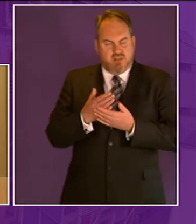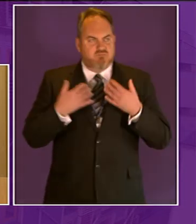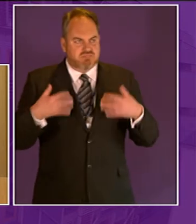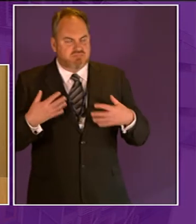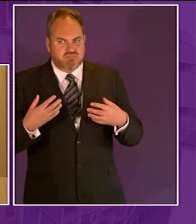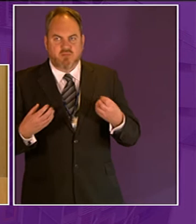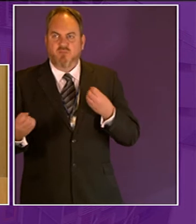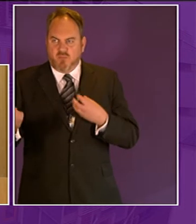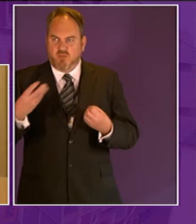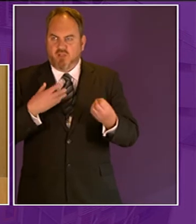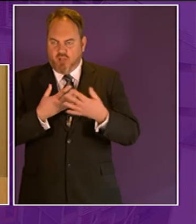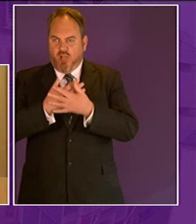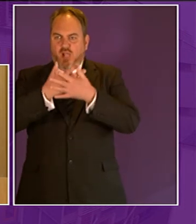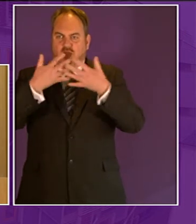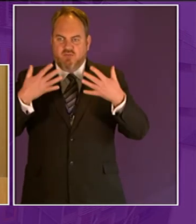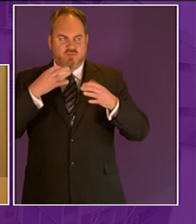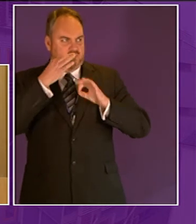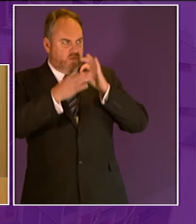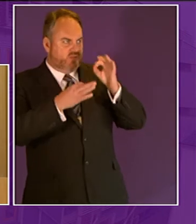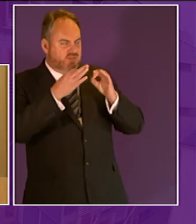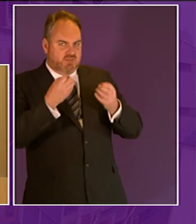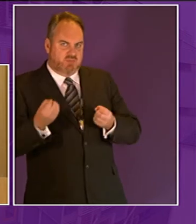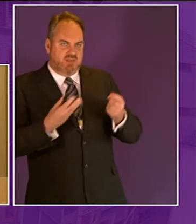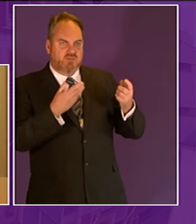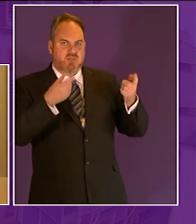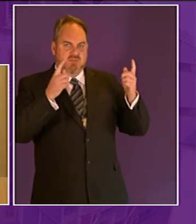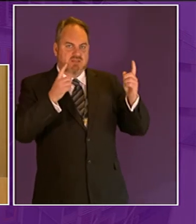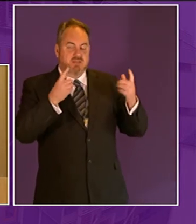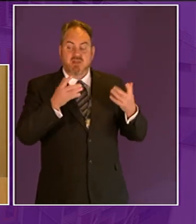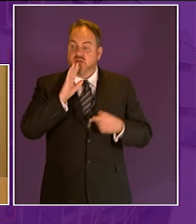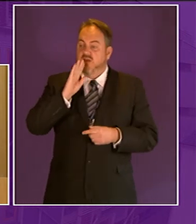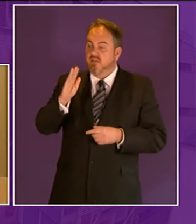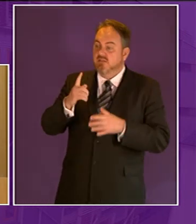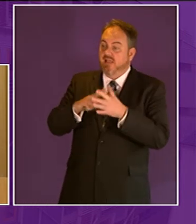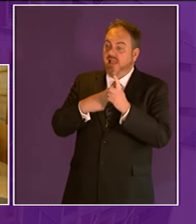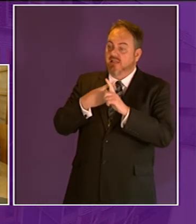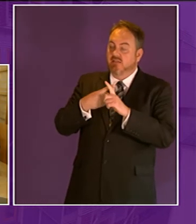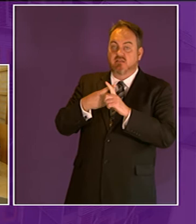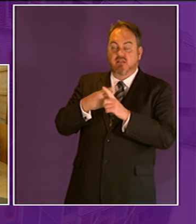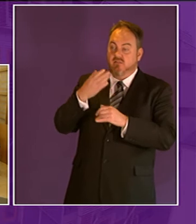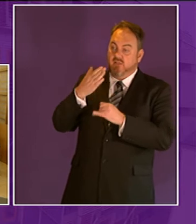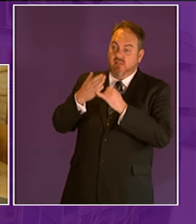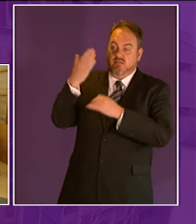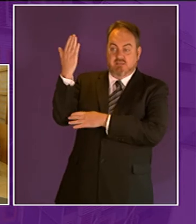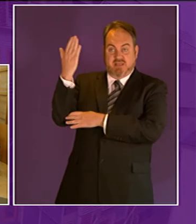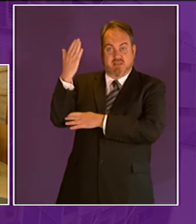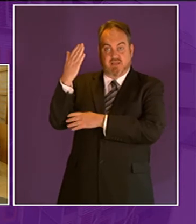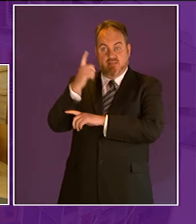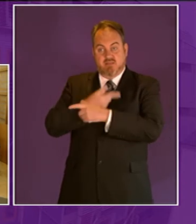the minister there i hope you've taken a note i now call alexander burnett last speaker in the open debate mr burnett please thank you deputy